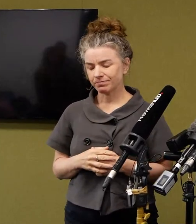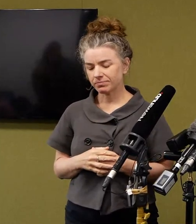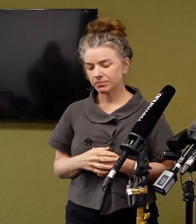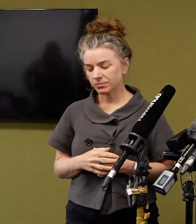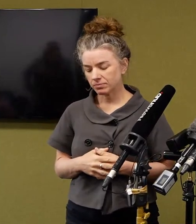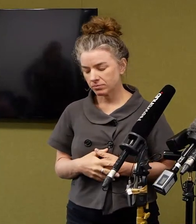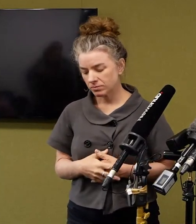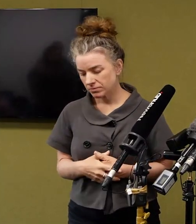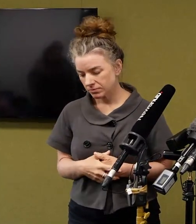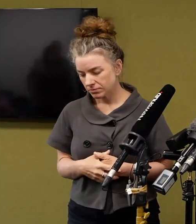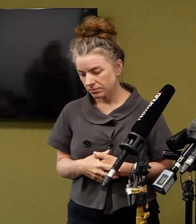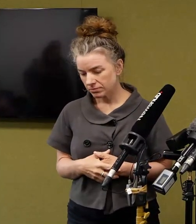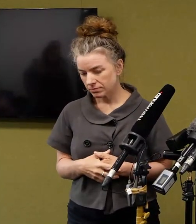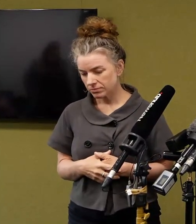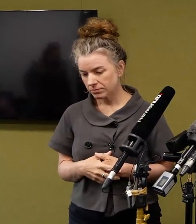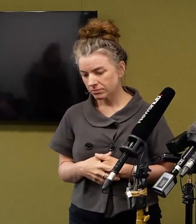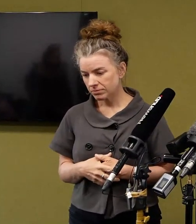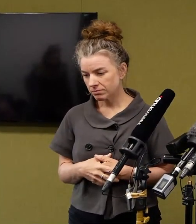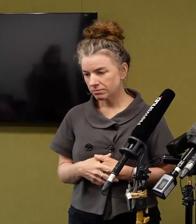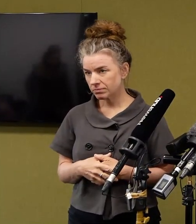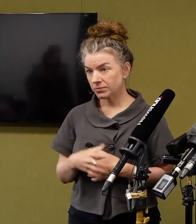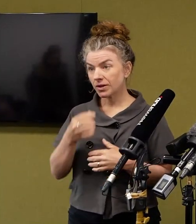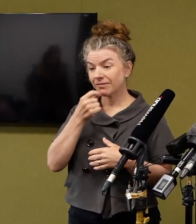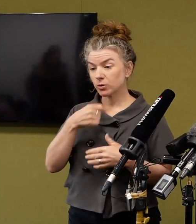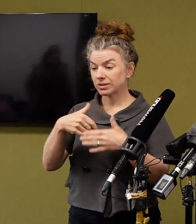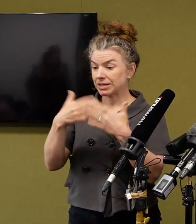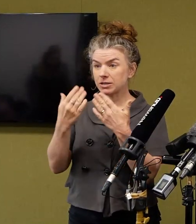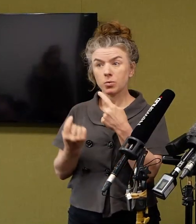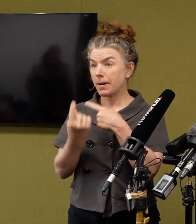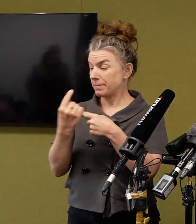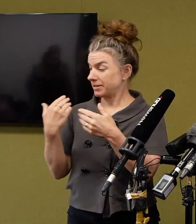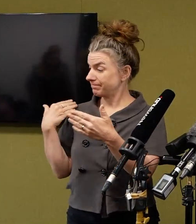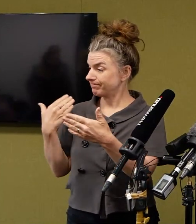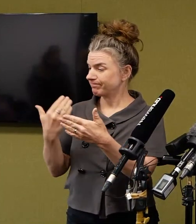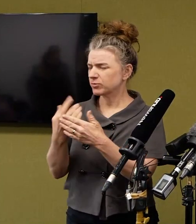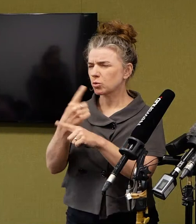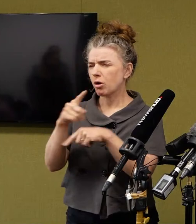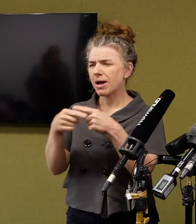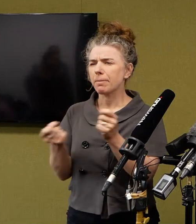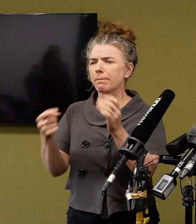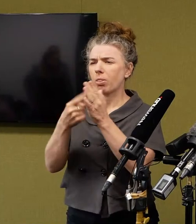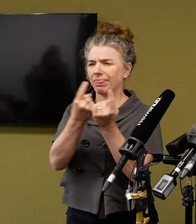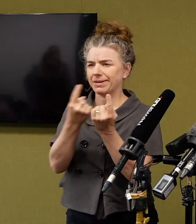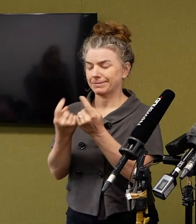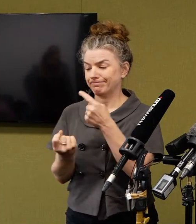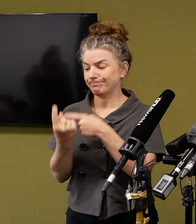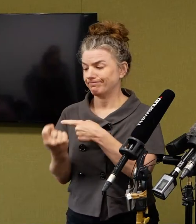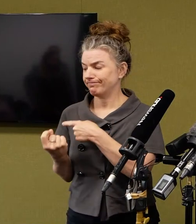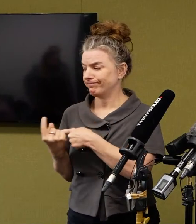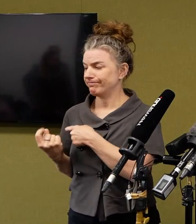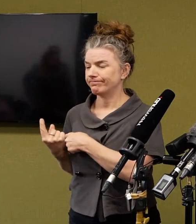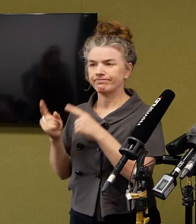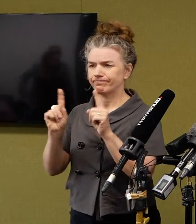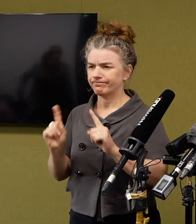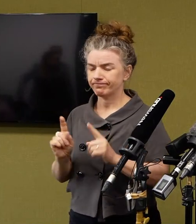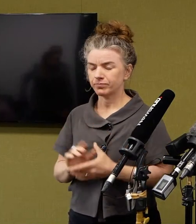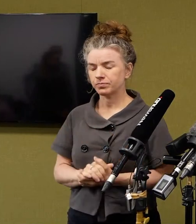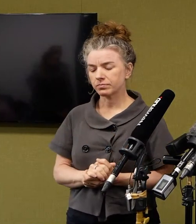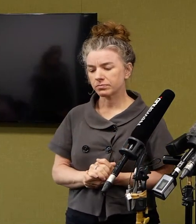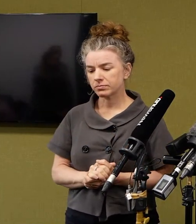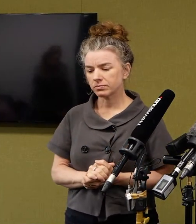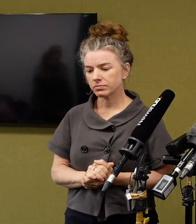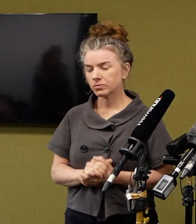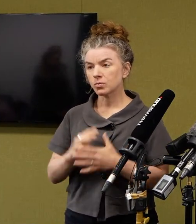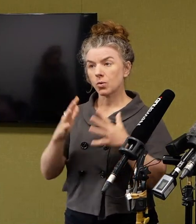Just in terms of significant developments over the last few days, I'll just talk about a few of those. You will be aware that from